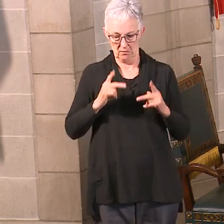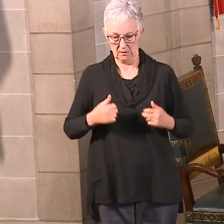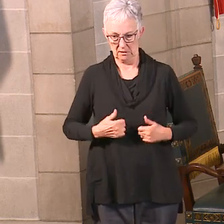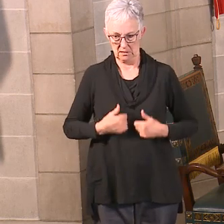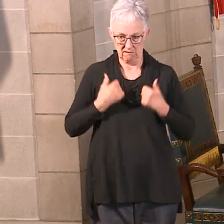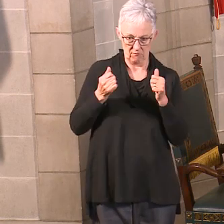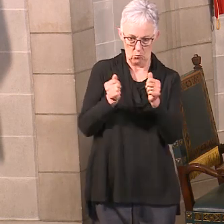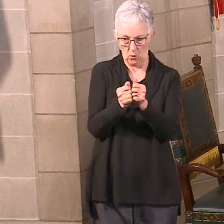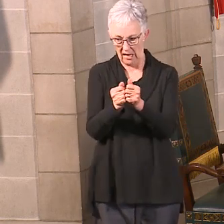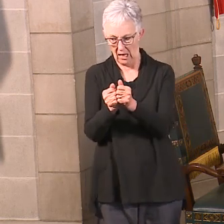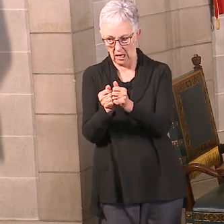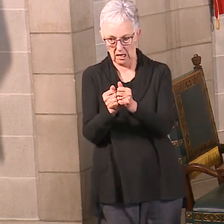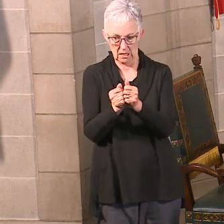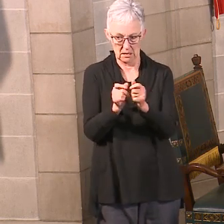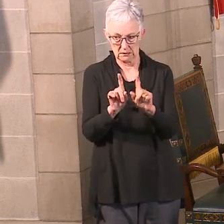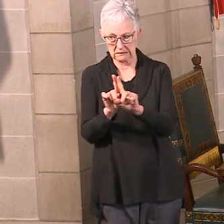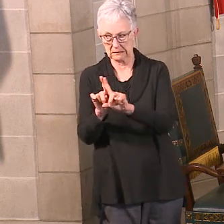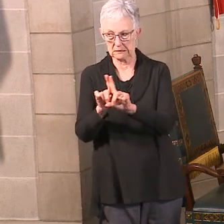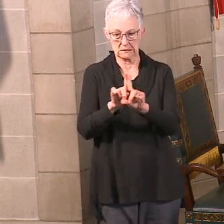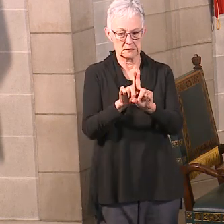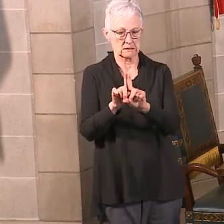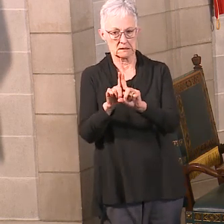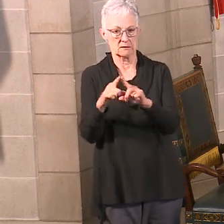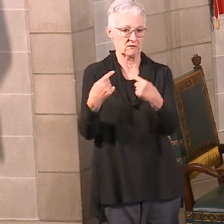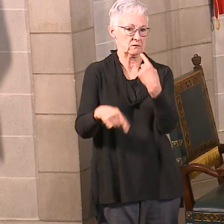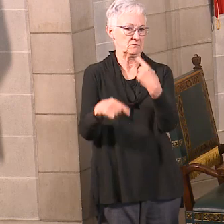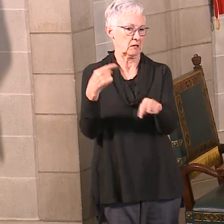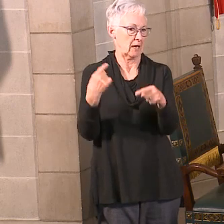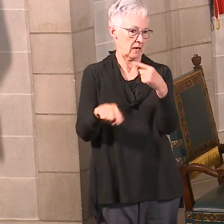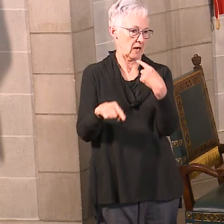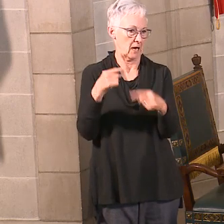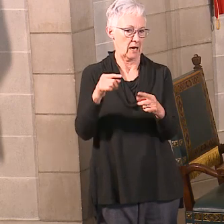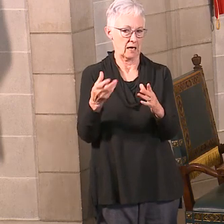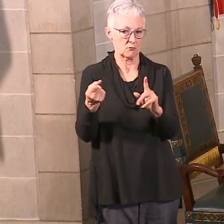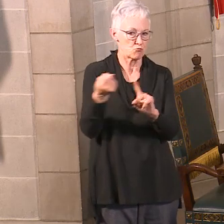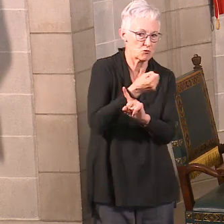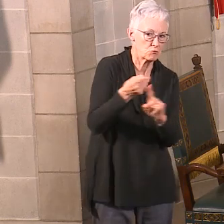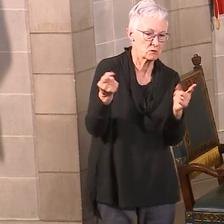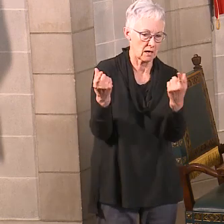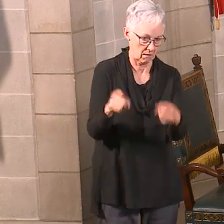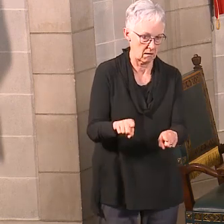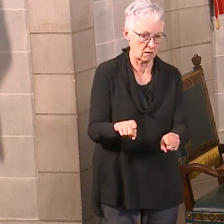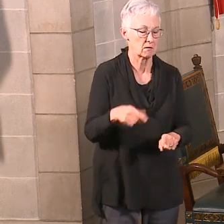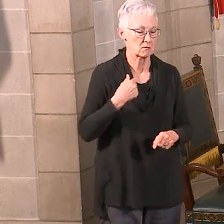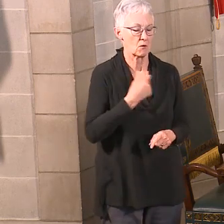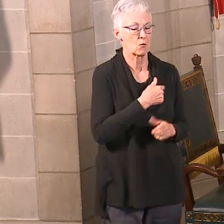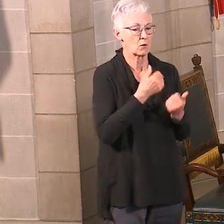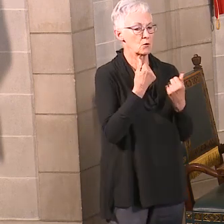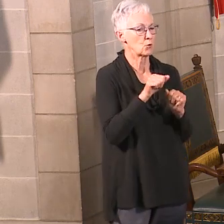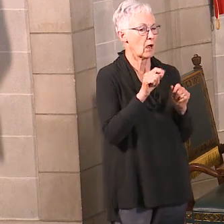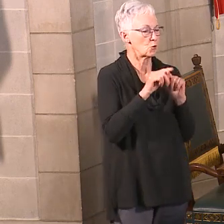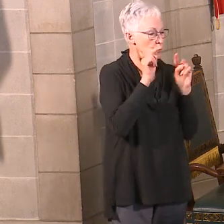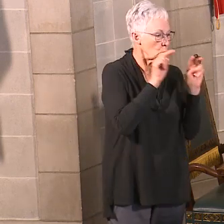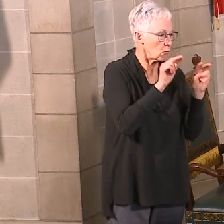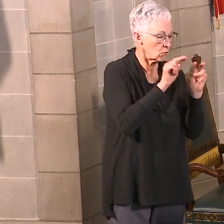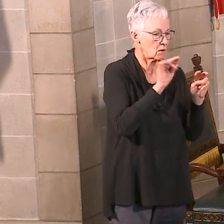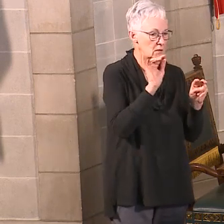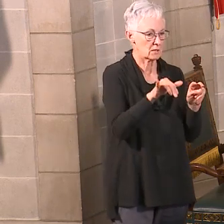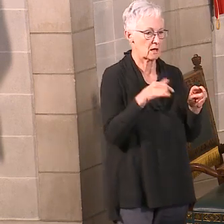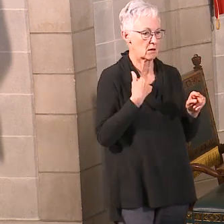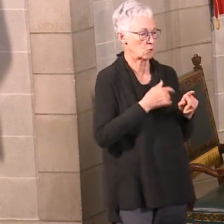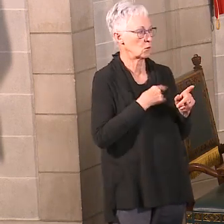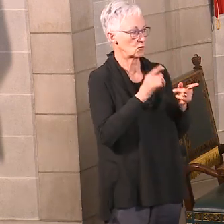make those calls, the people that needed the services. So it's something that we're certainly going to try to stay on top of, talking to our providers,